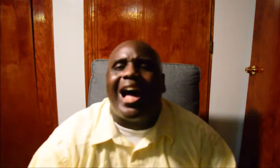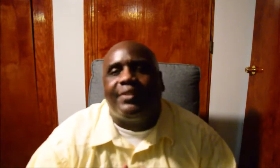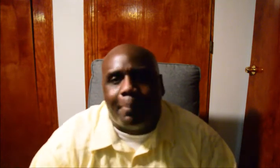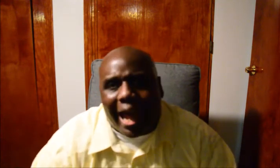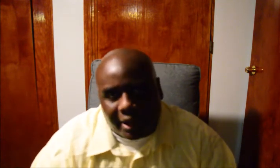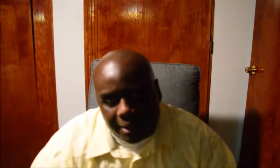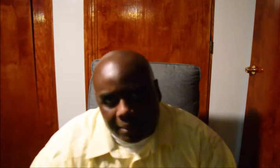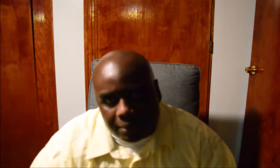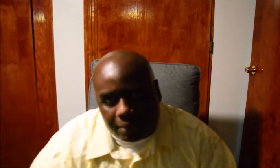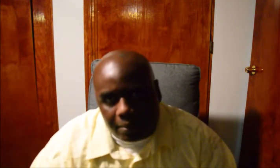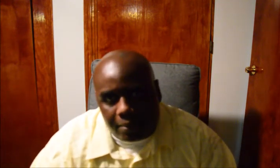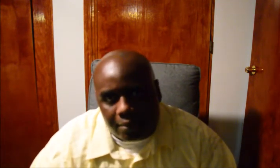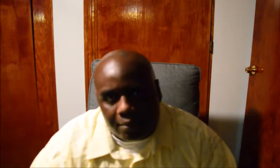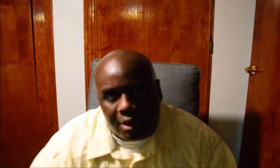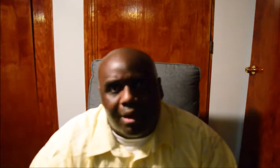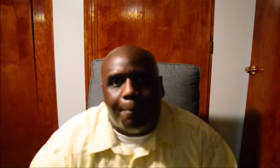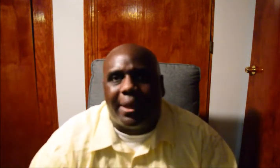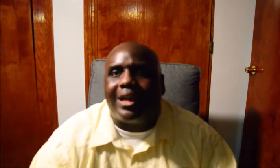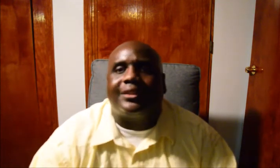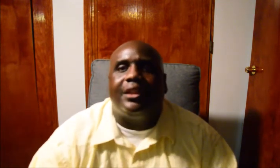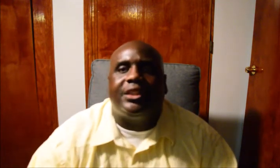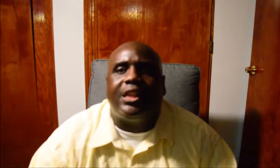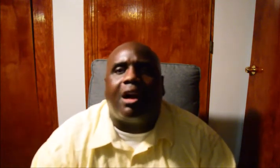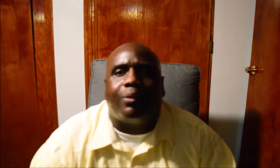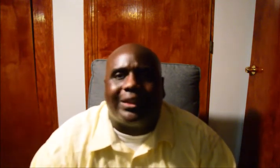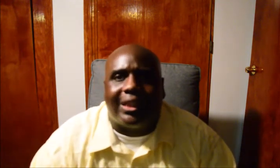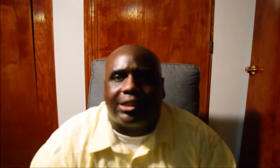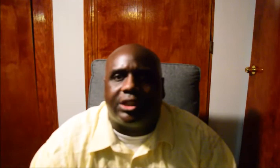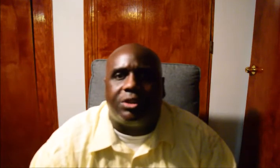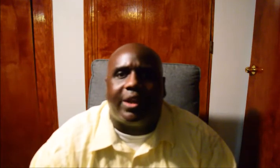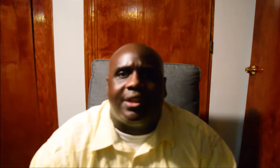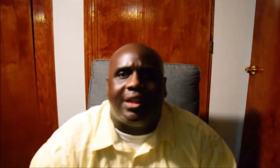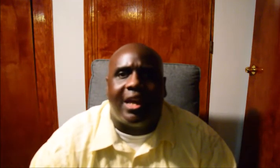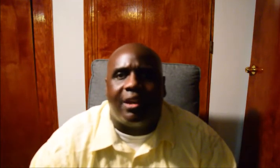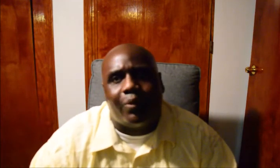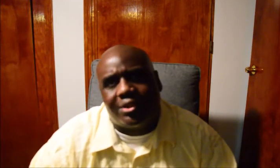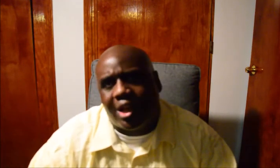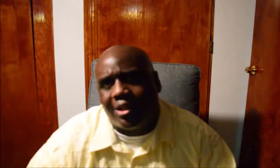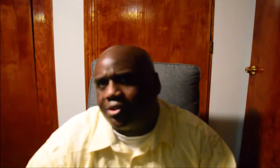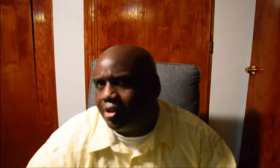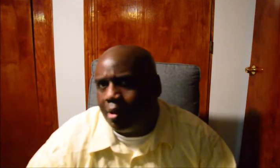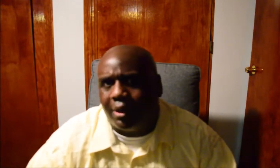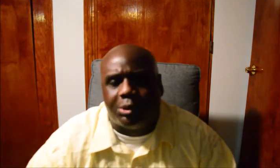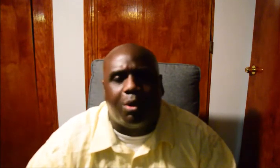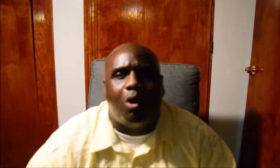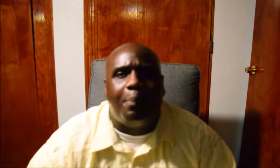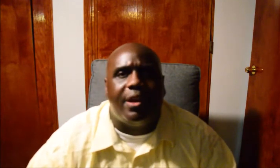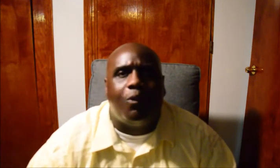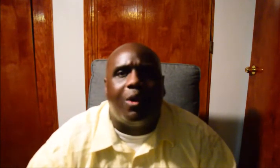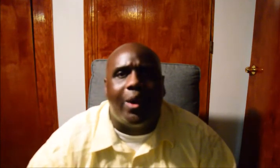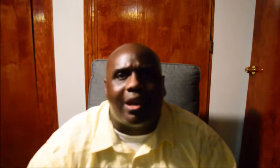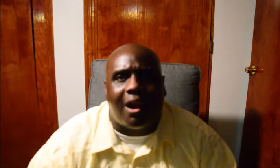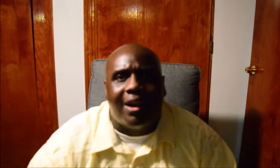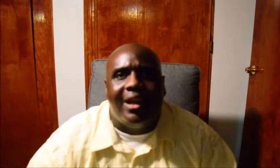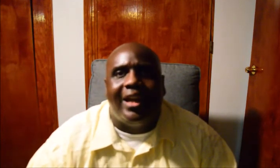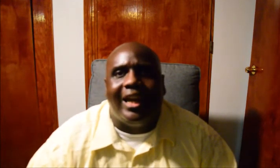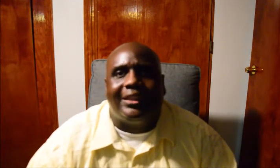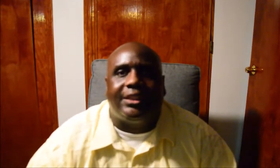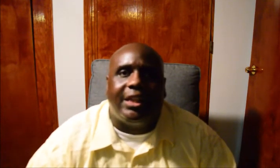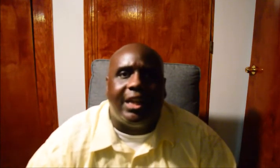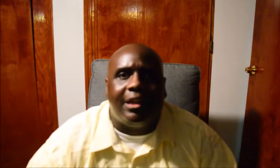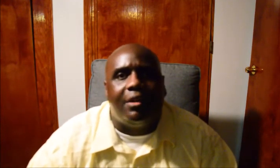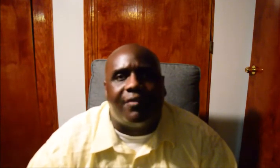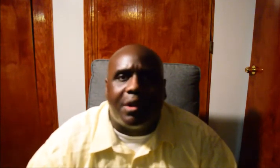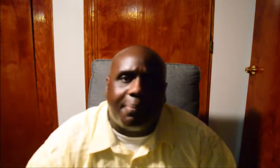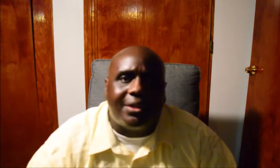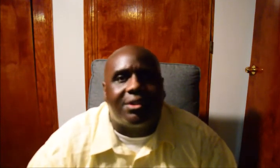our lives back. Because she always says, because, you know, Indiana and Wisconsin, they're much more open than what we are. And